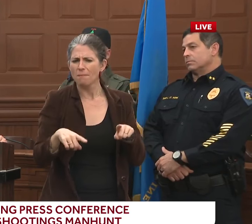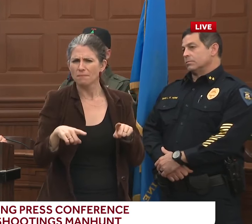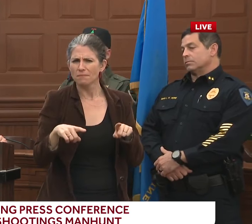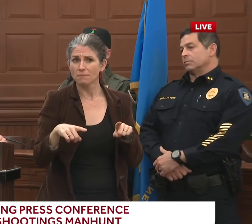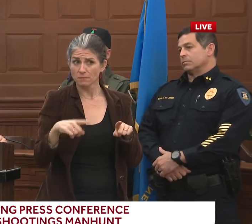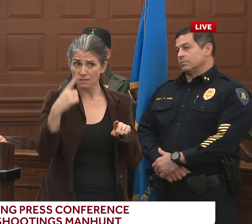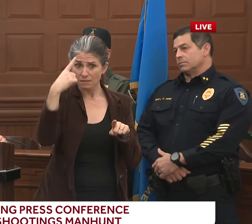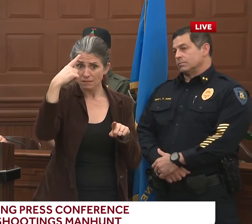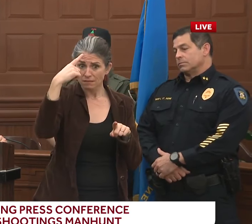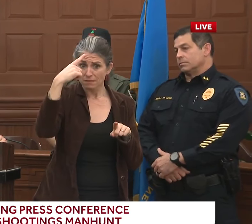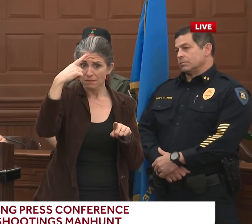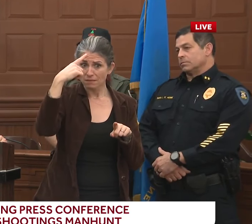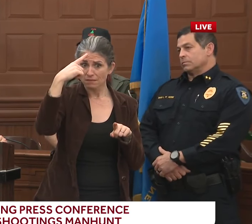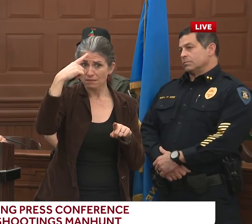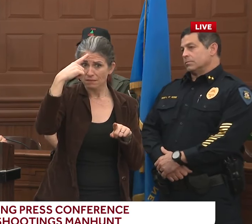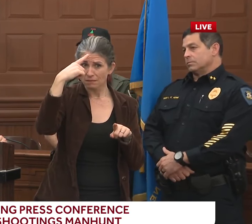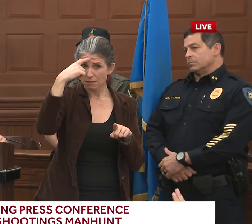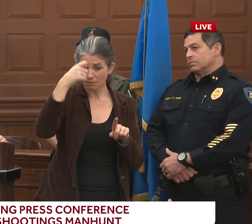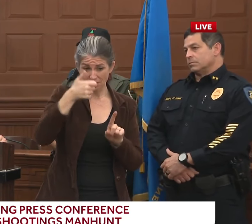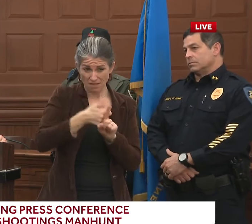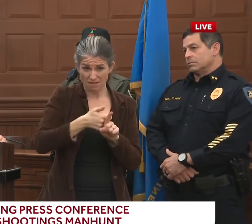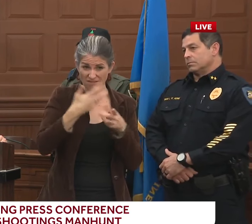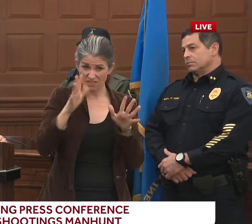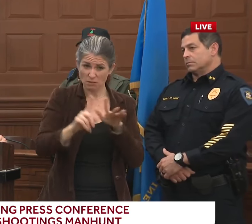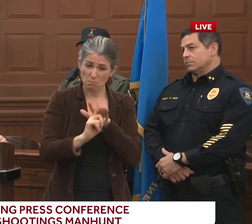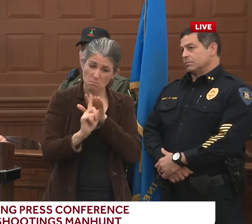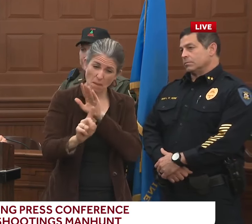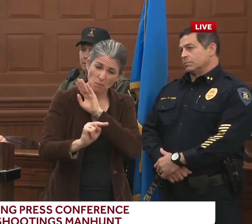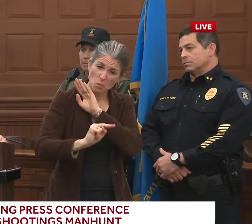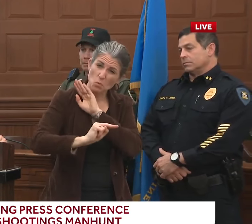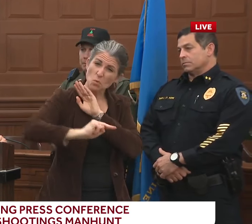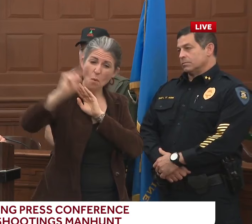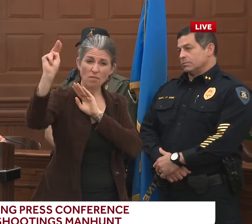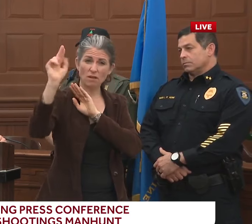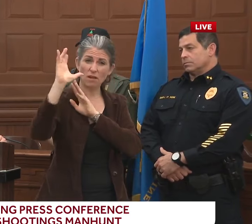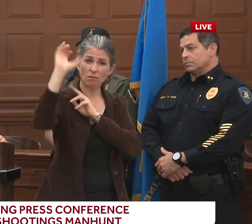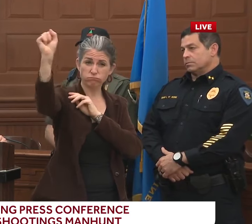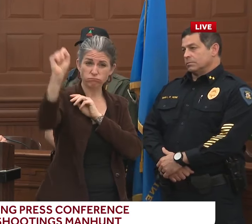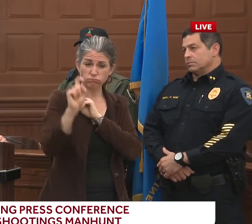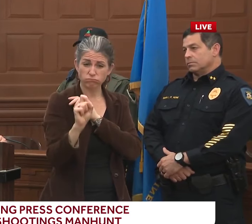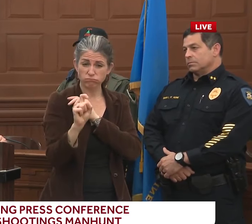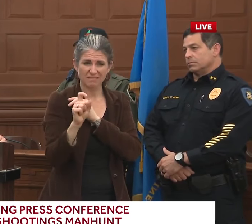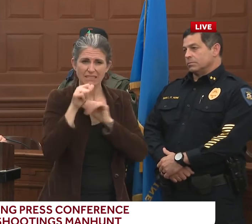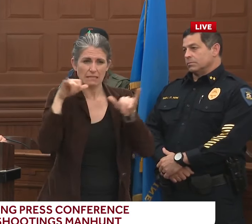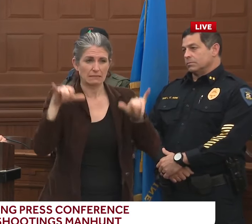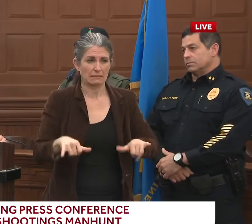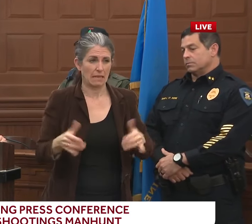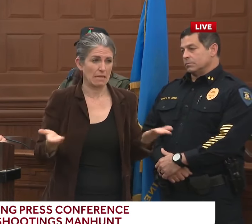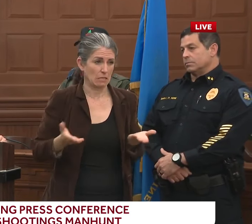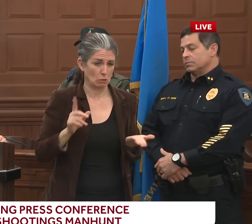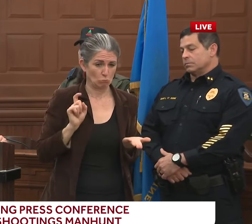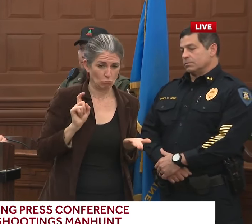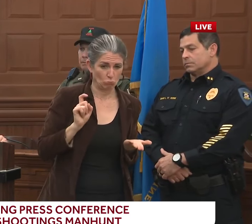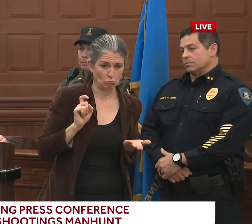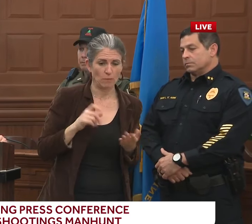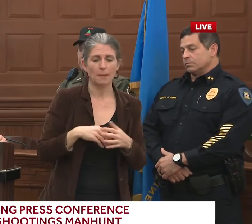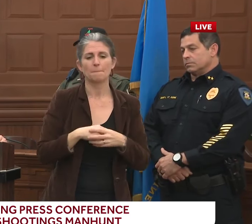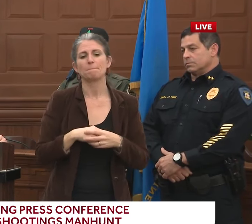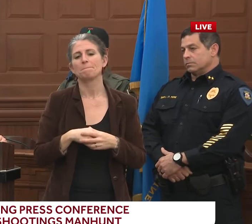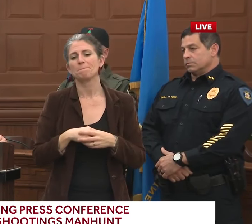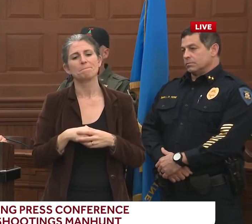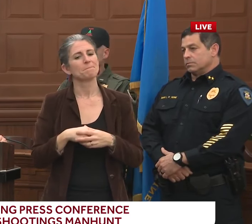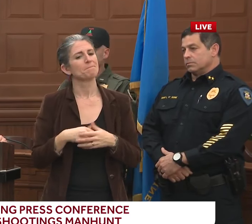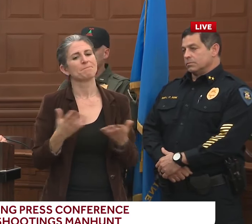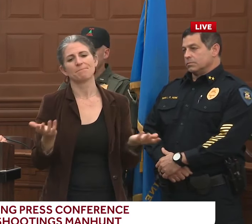been able to flee a bit further than that, potentially even outside of the study? Yeah, sure. So the suspect was not at the second location when the